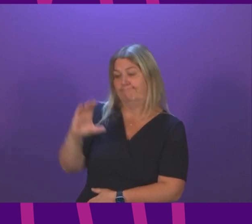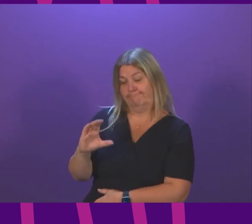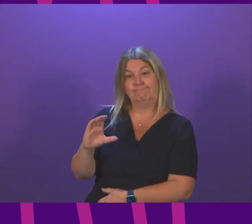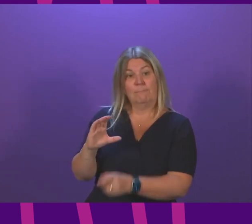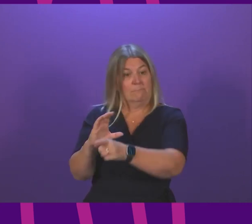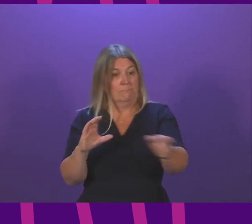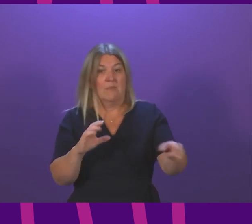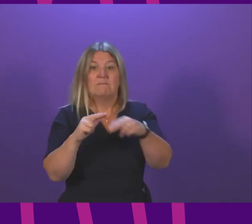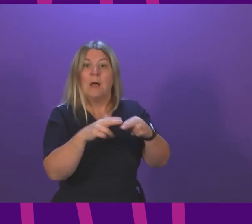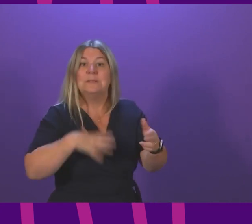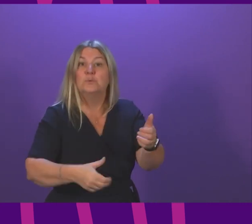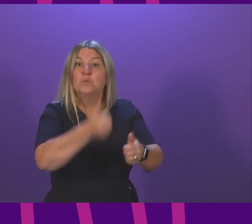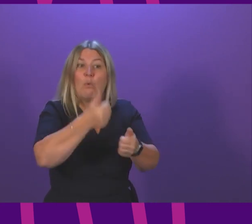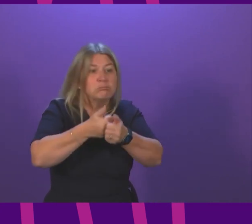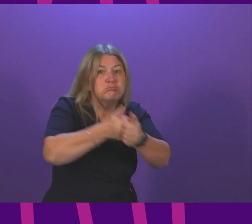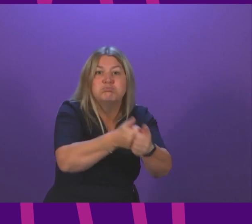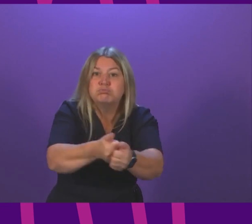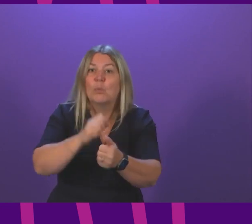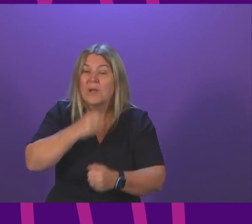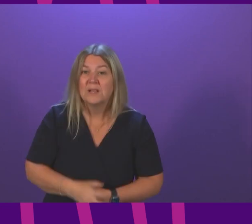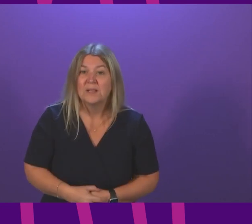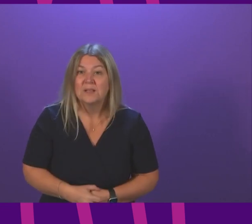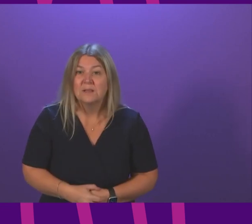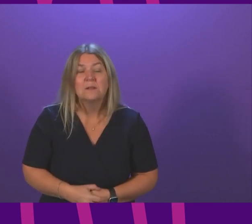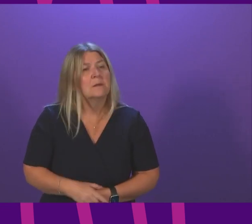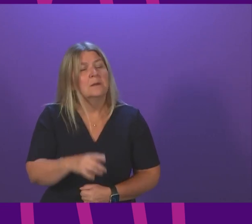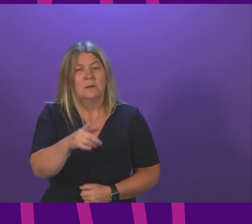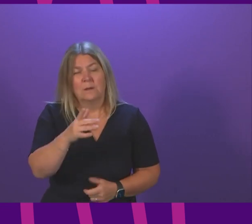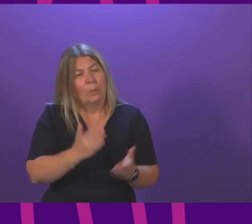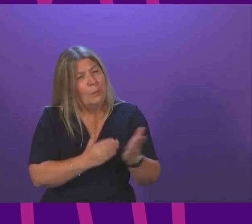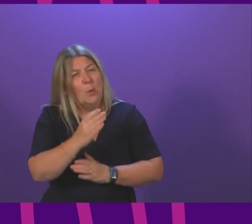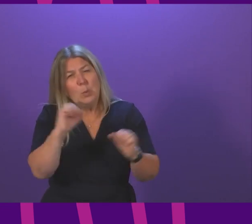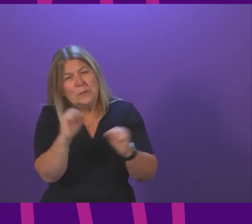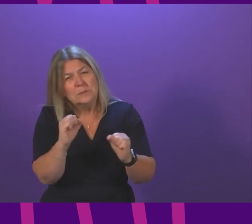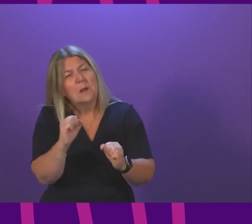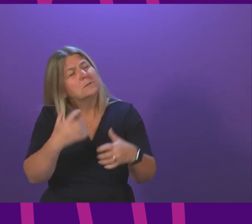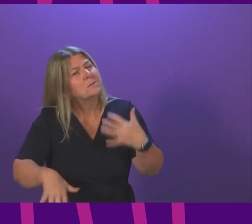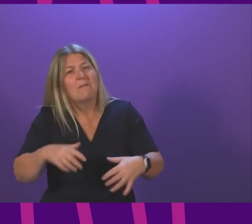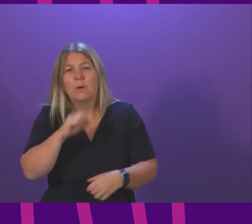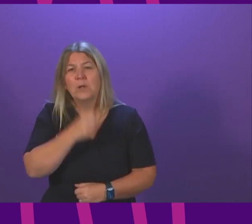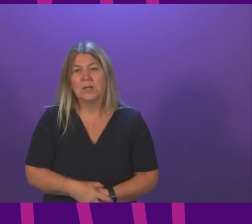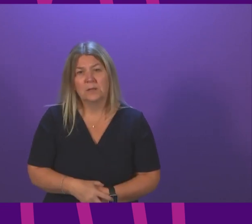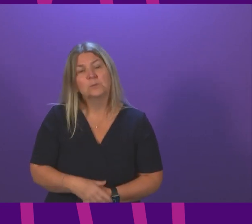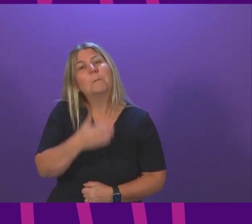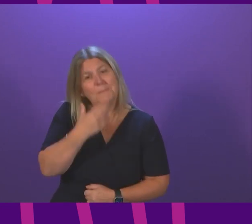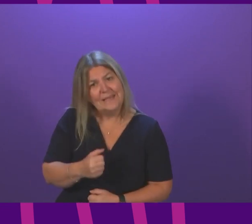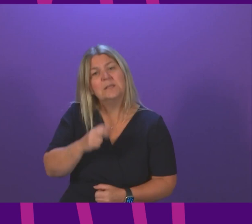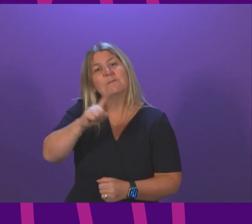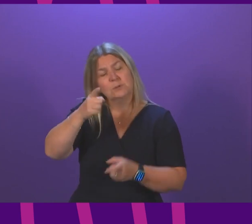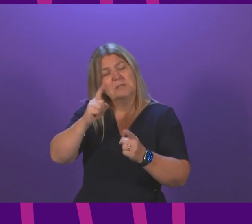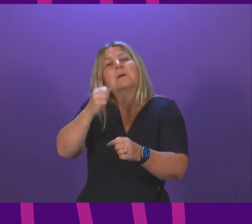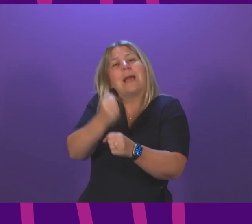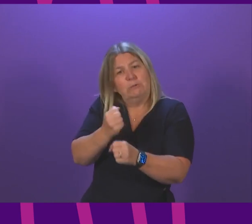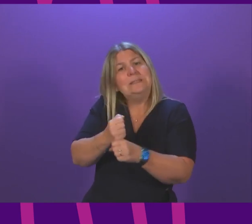way too because warm words will be cold comfort for people who risk suffering this winter so can the first minister guarantee to the chamber